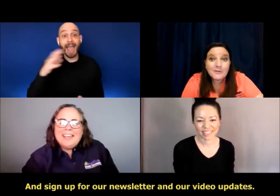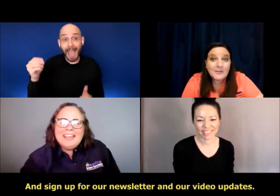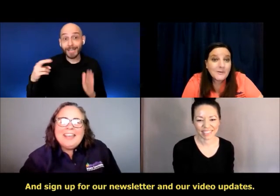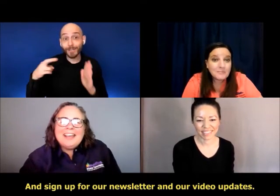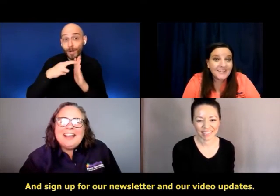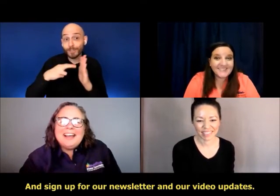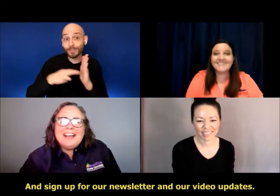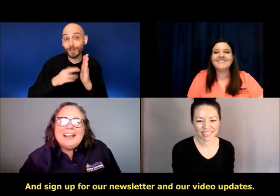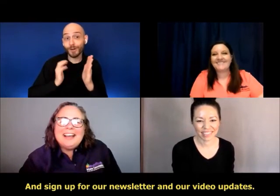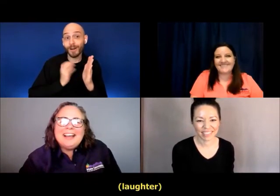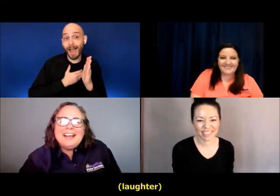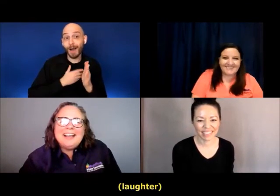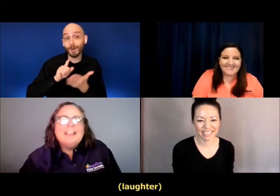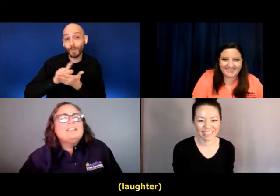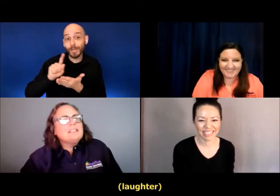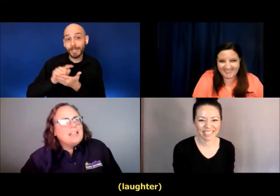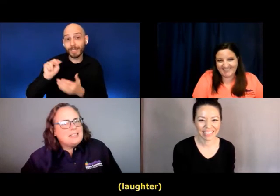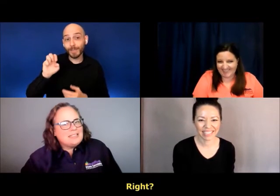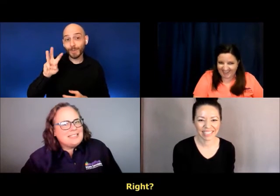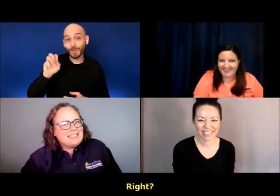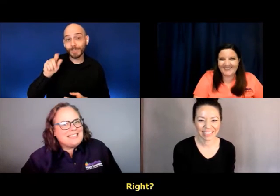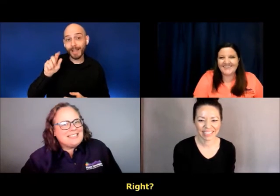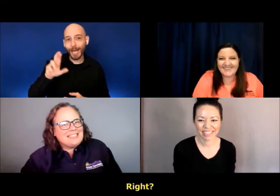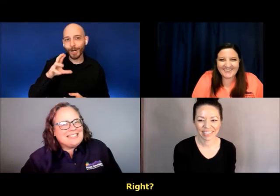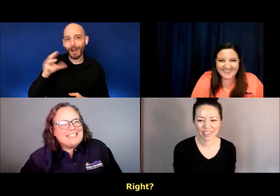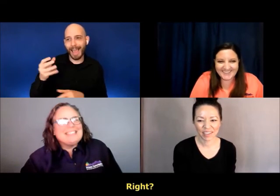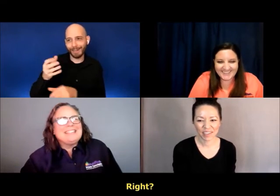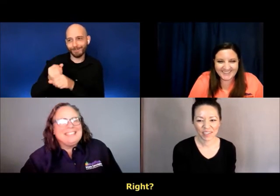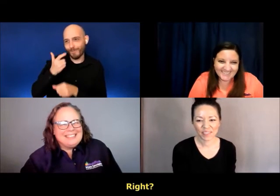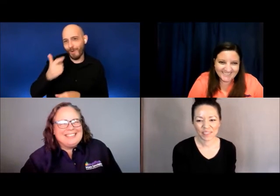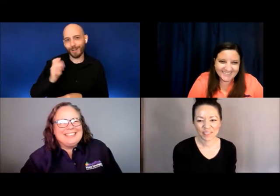newsletter and our video updates. Right?